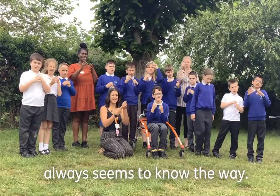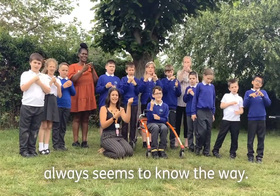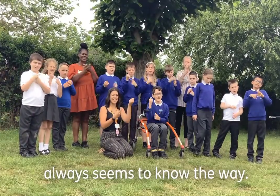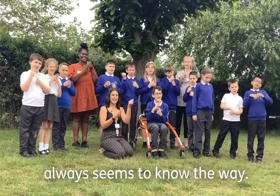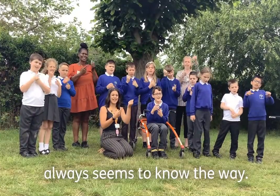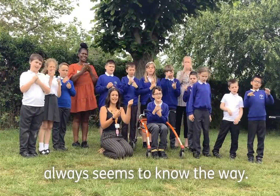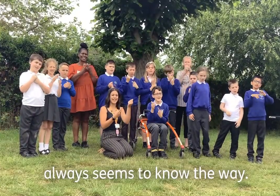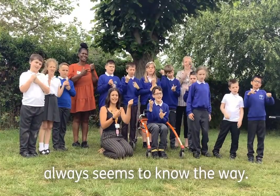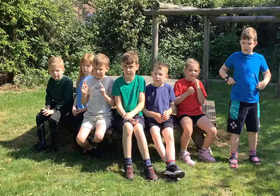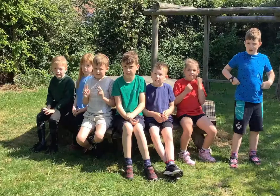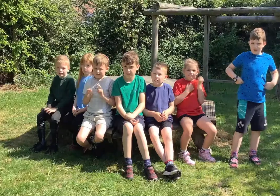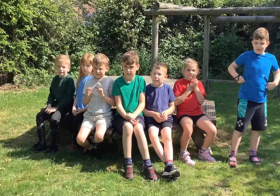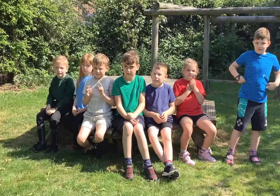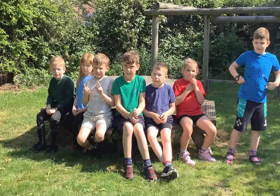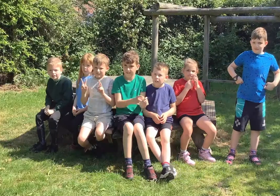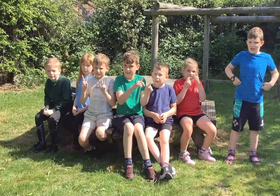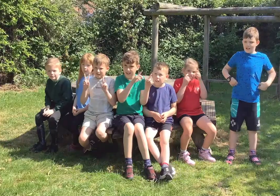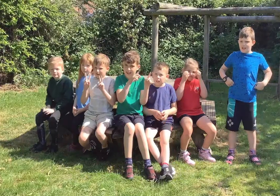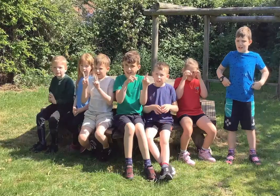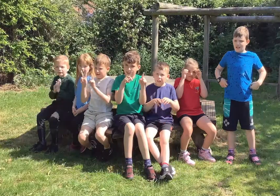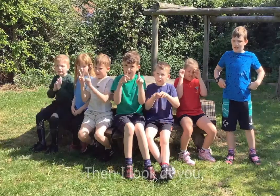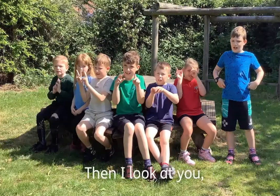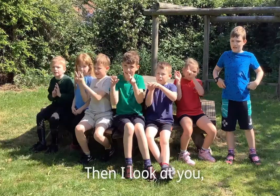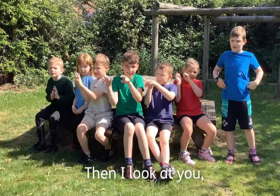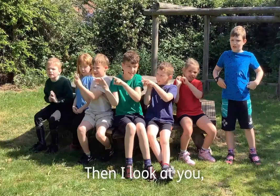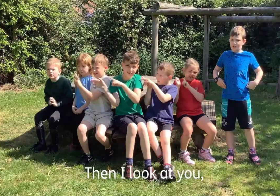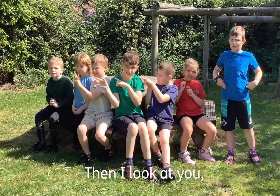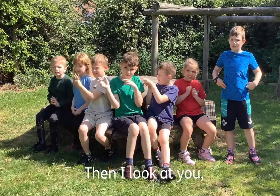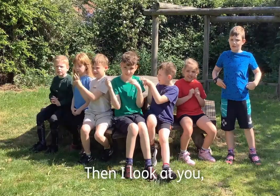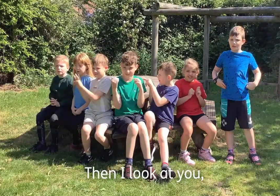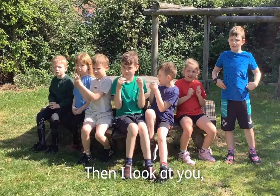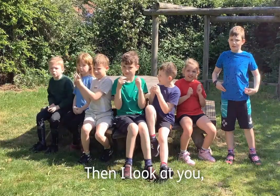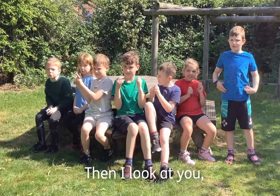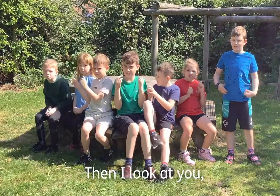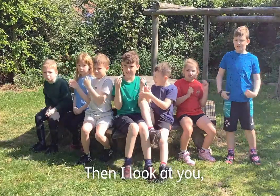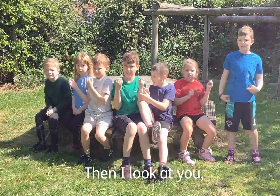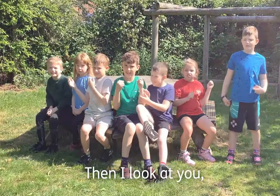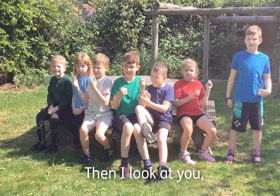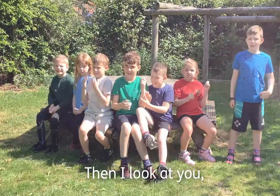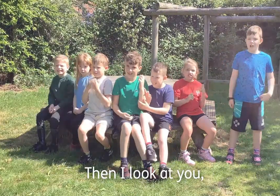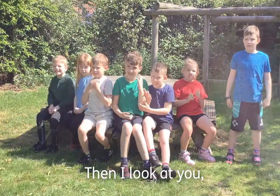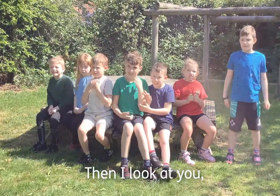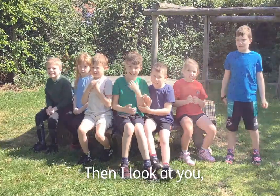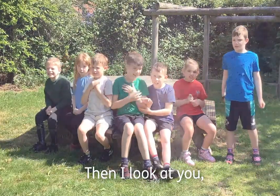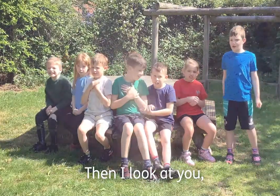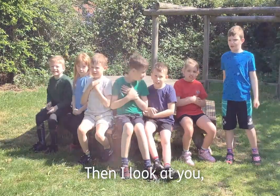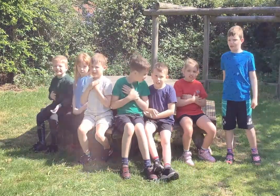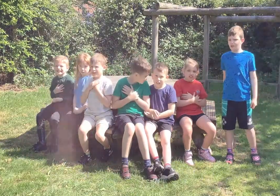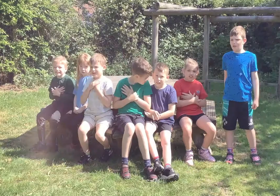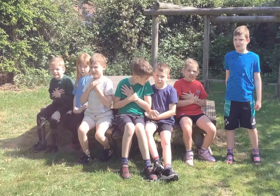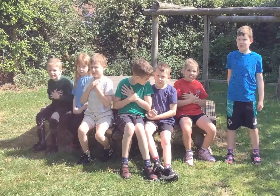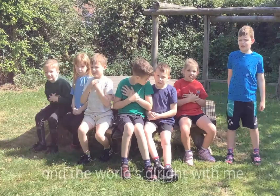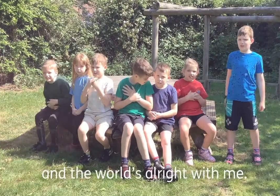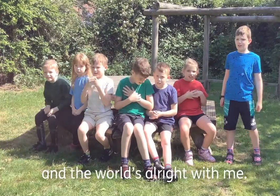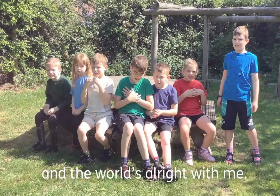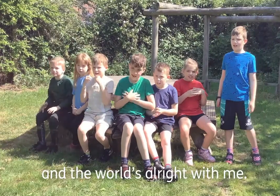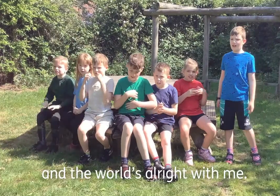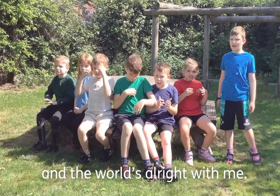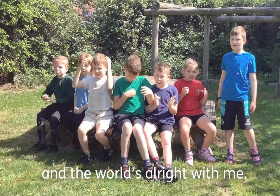way Then I look at you And the world's